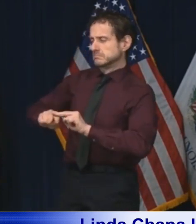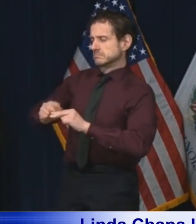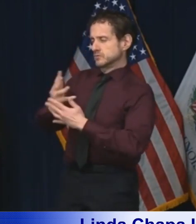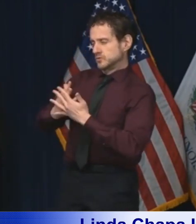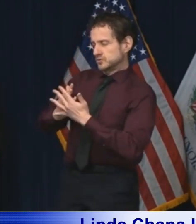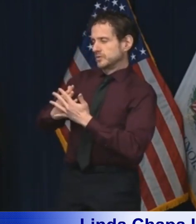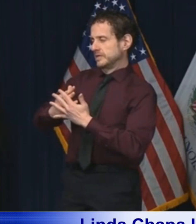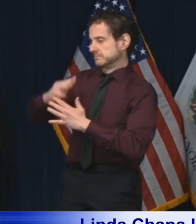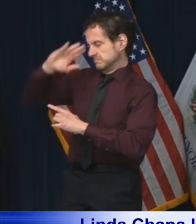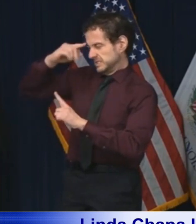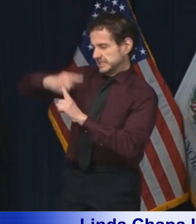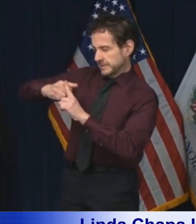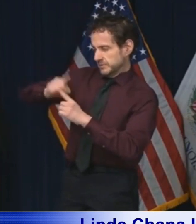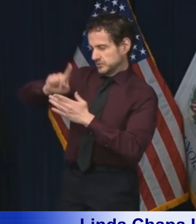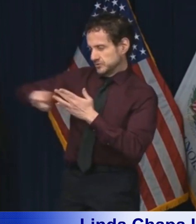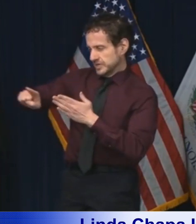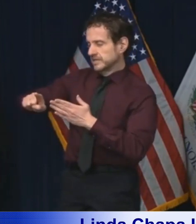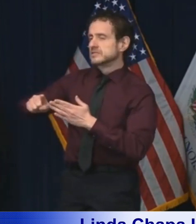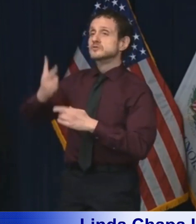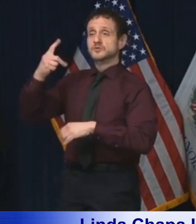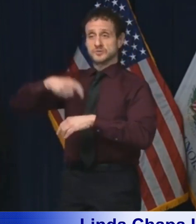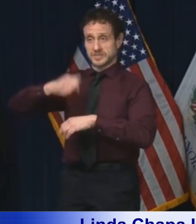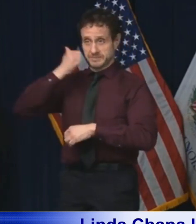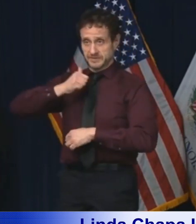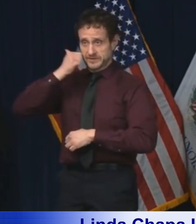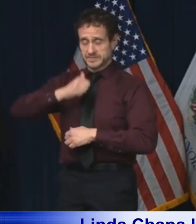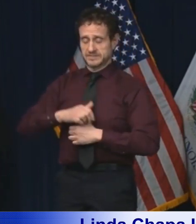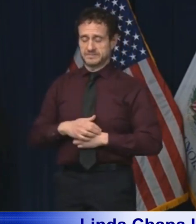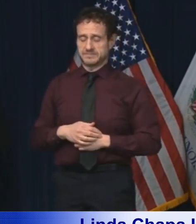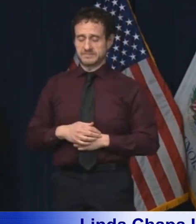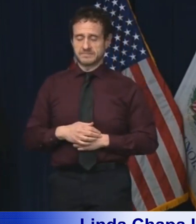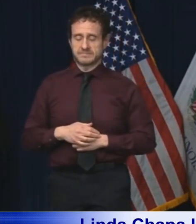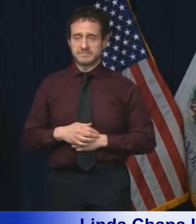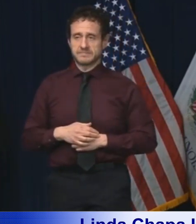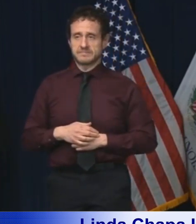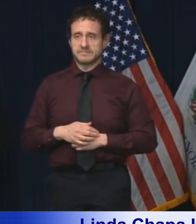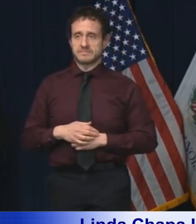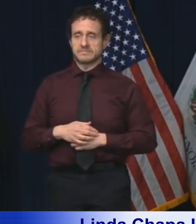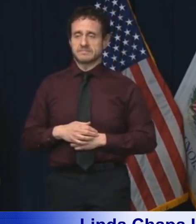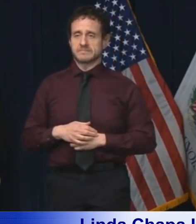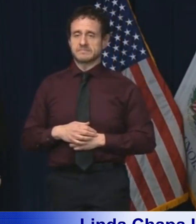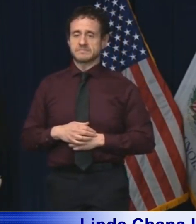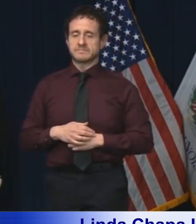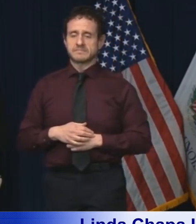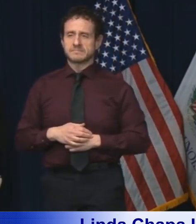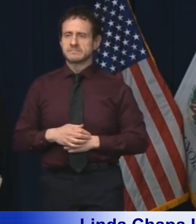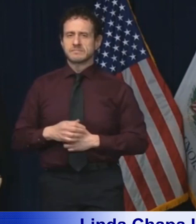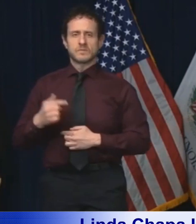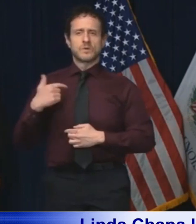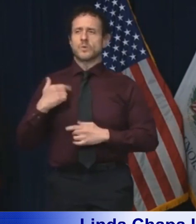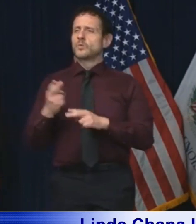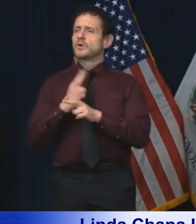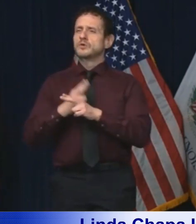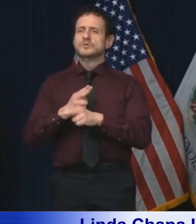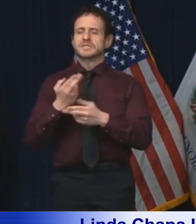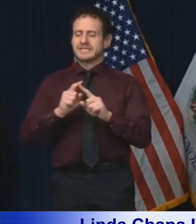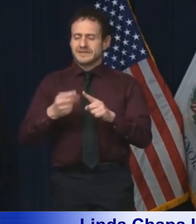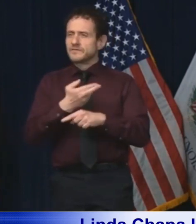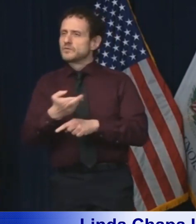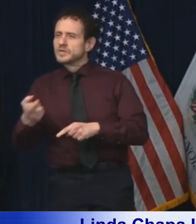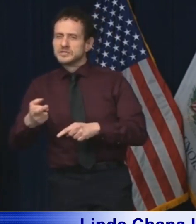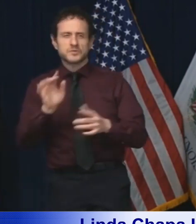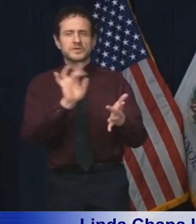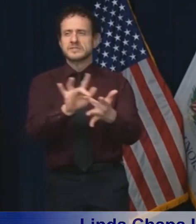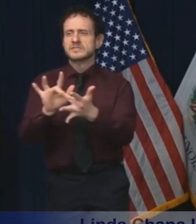temperature checks twice daily. We are contacting all resources and stocking up